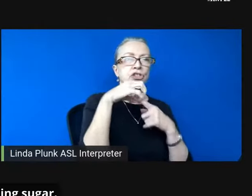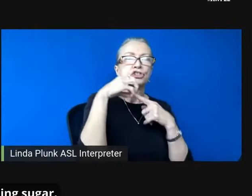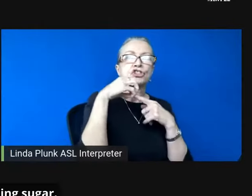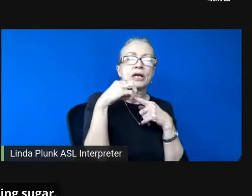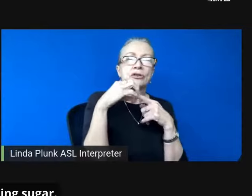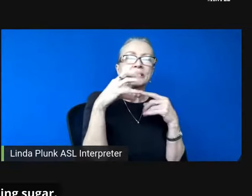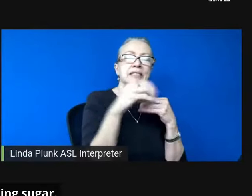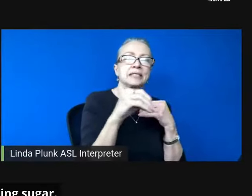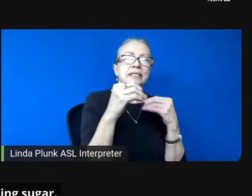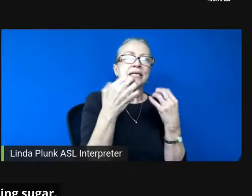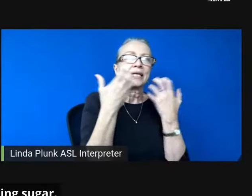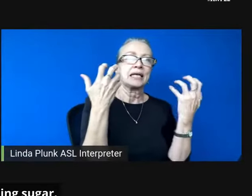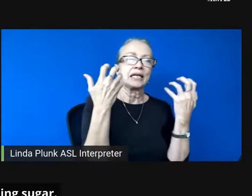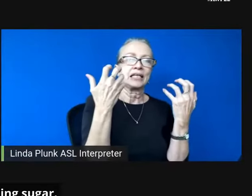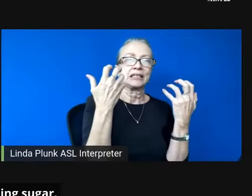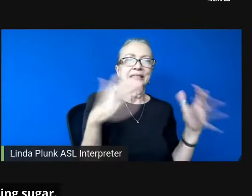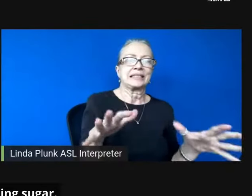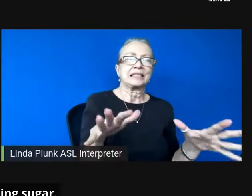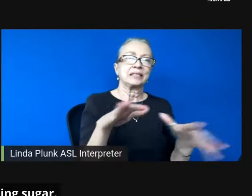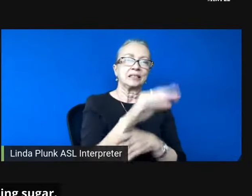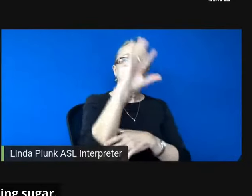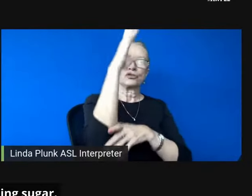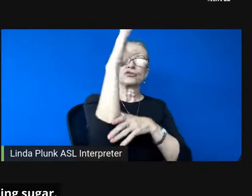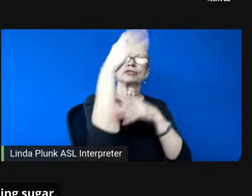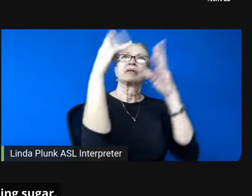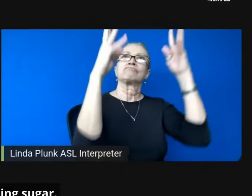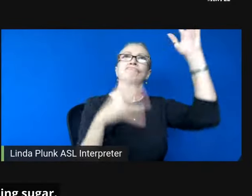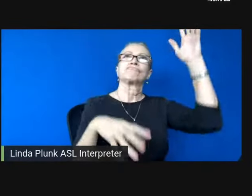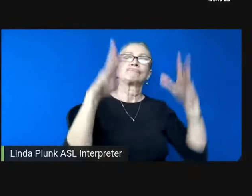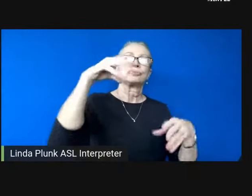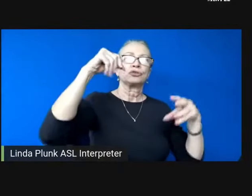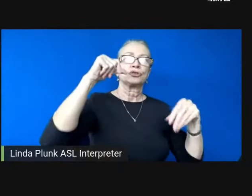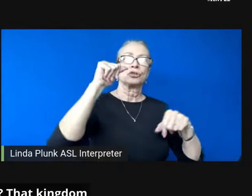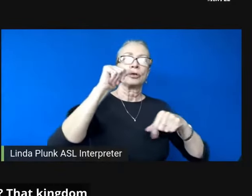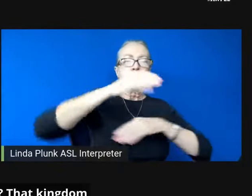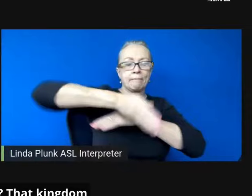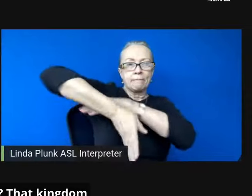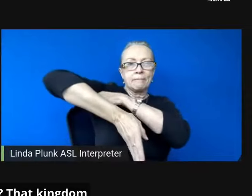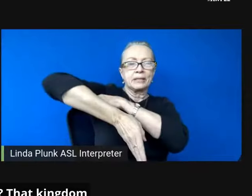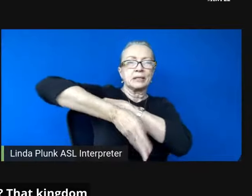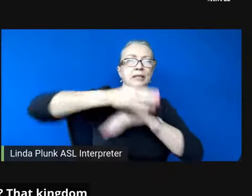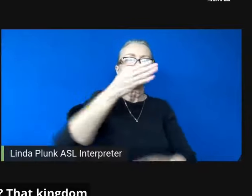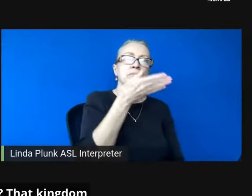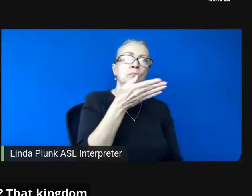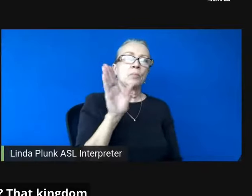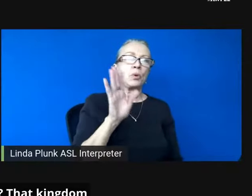trees drooling sugar, midnight's blue song. So what heaven?